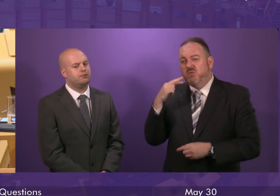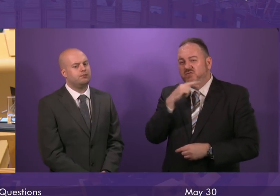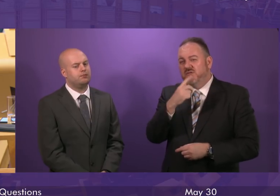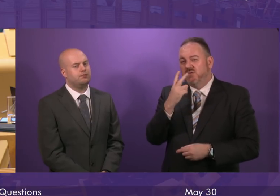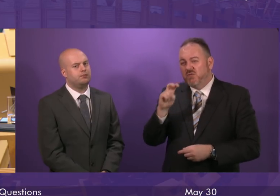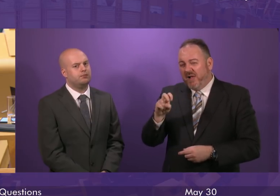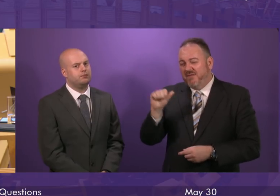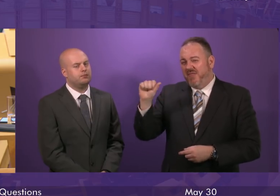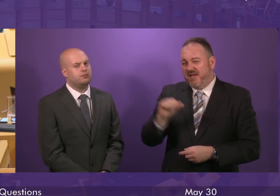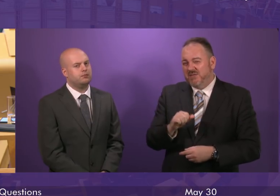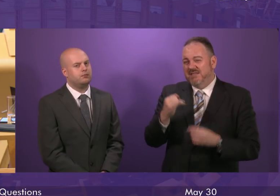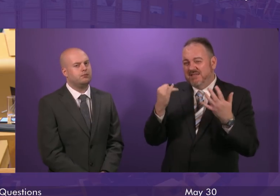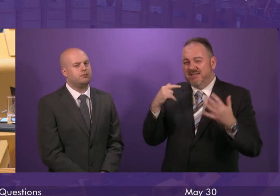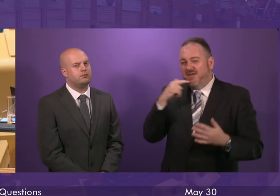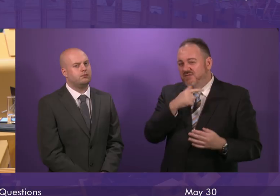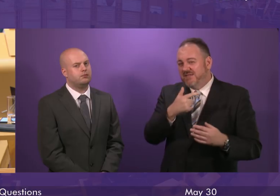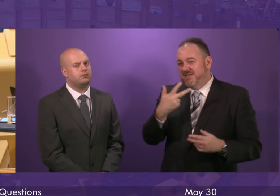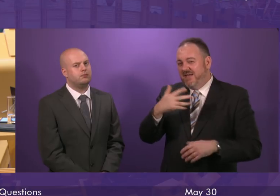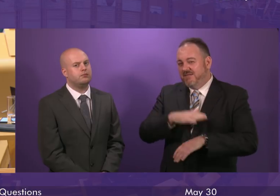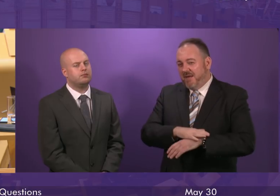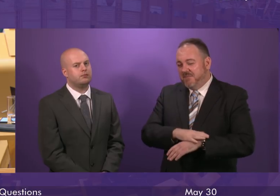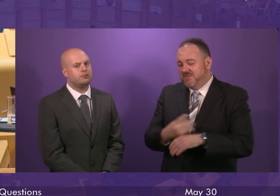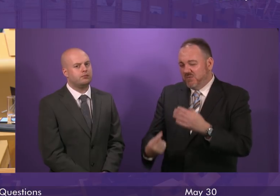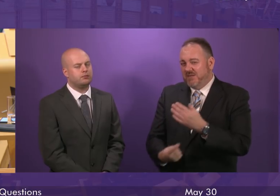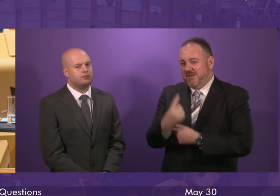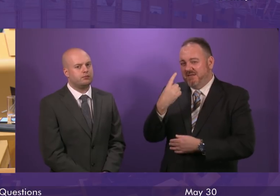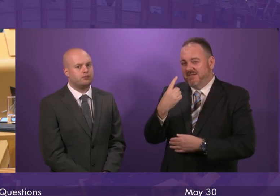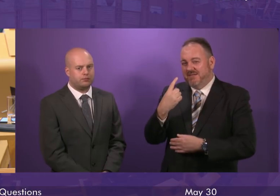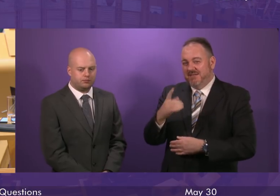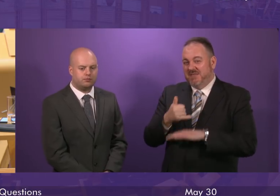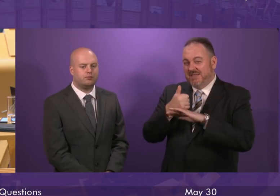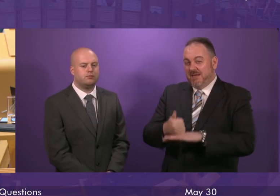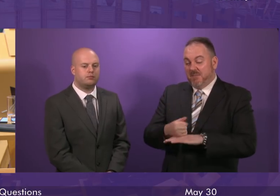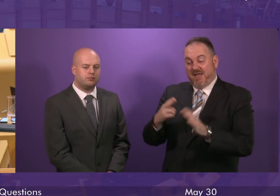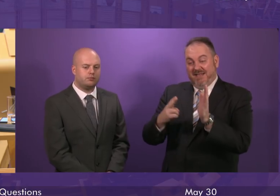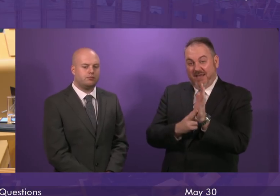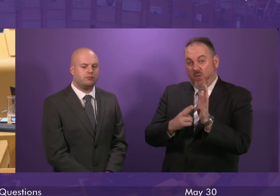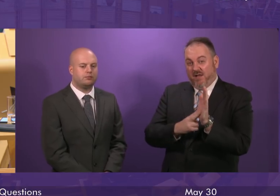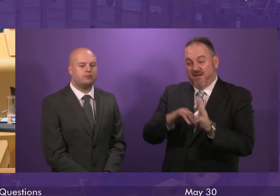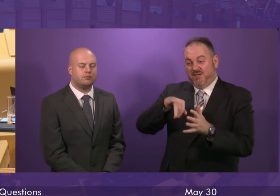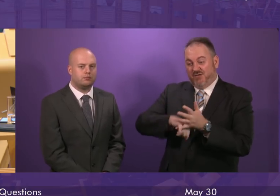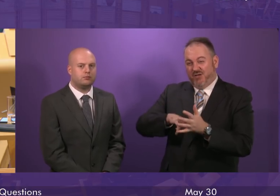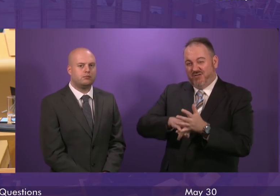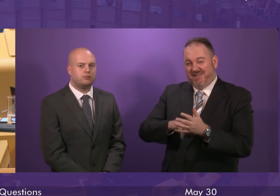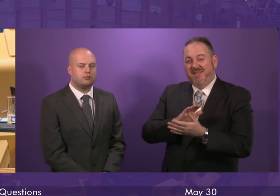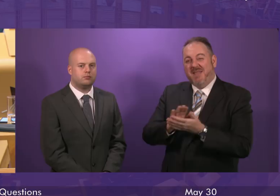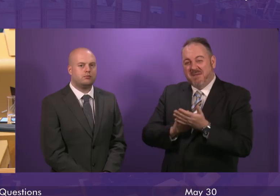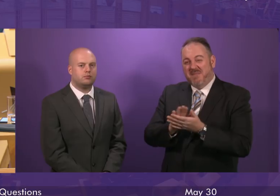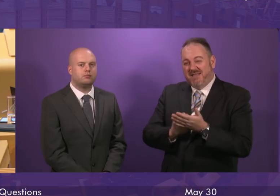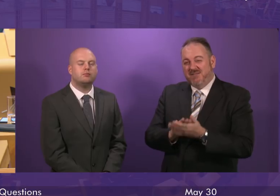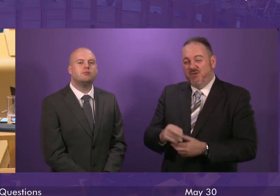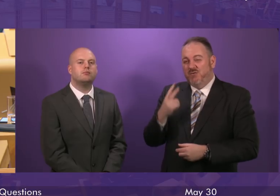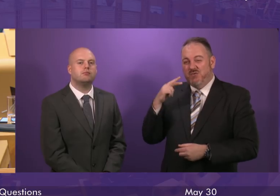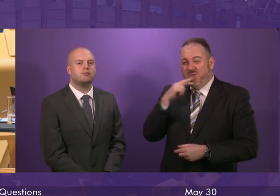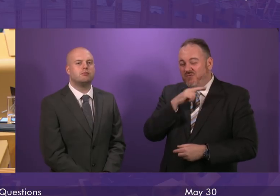212,867 times since it was first introduced by one Nicola Sturgeon. That is 212